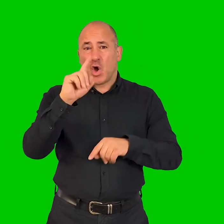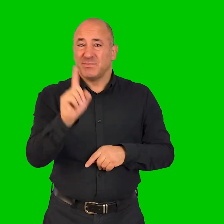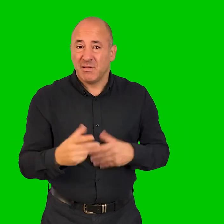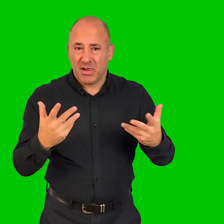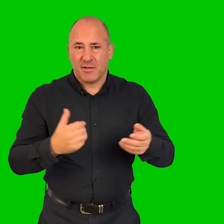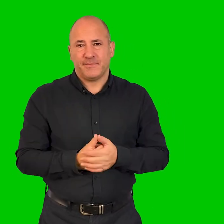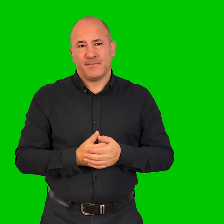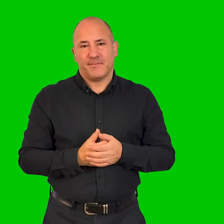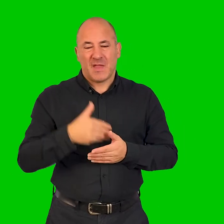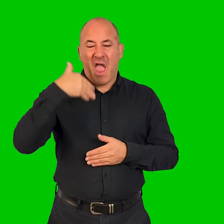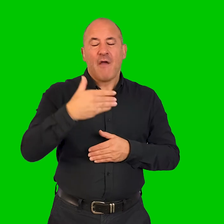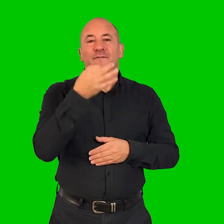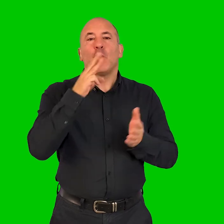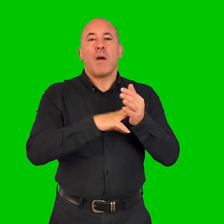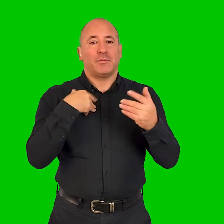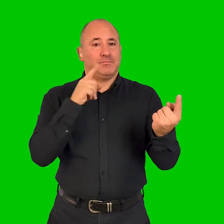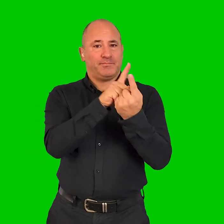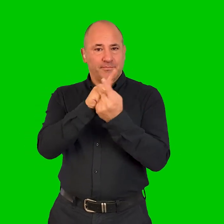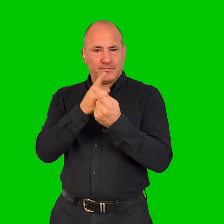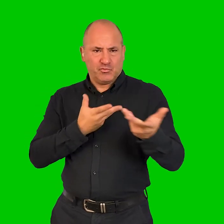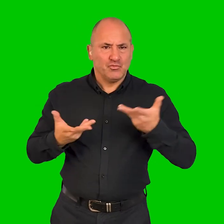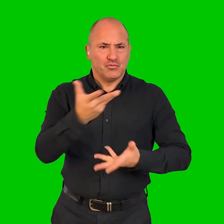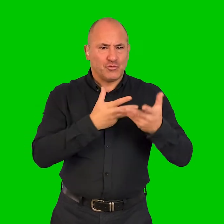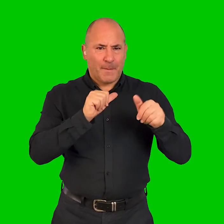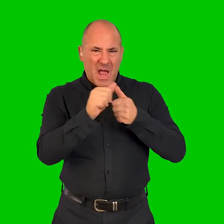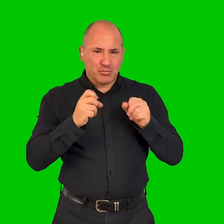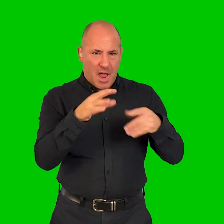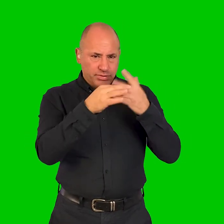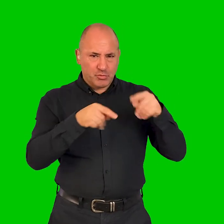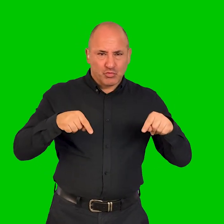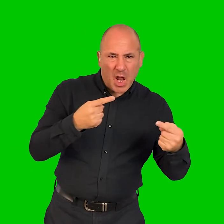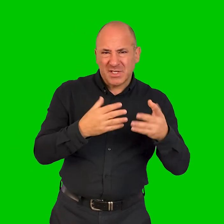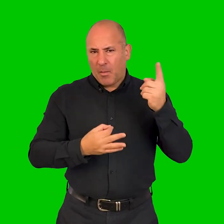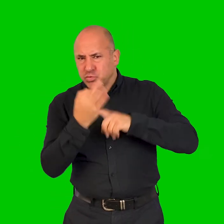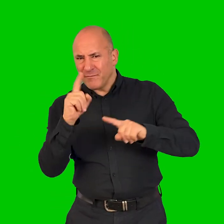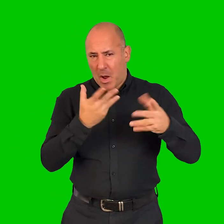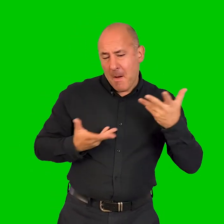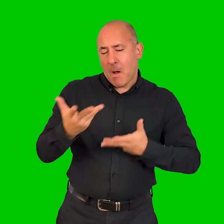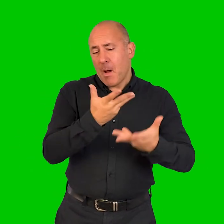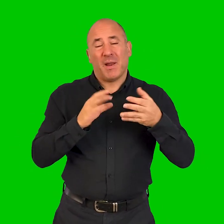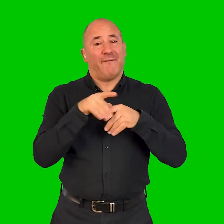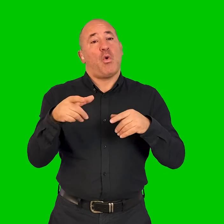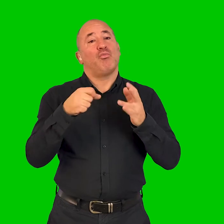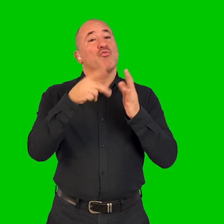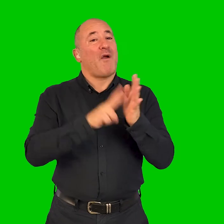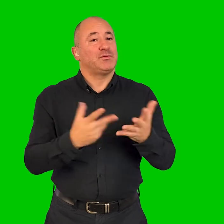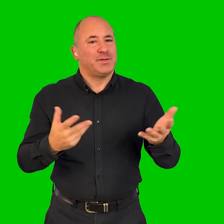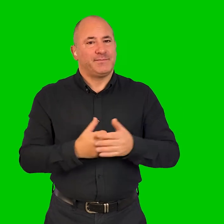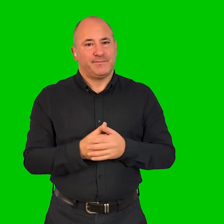people. We meet every few months and we share best practice challenges and improve the opportunities and access across the city. Next